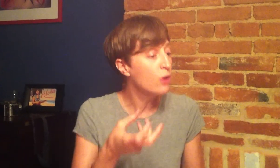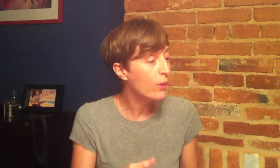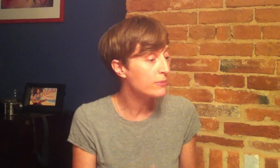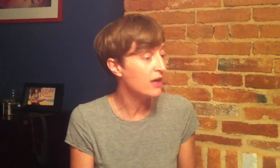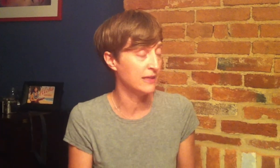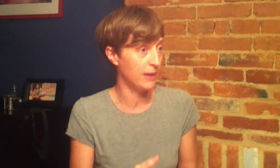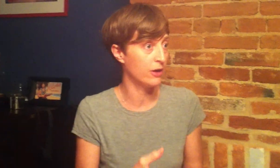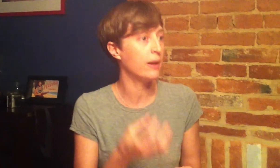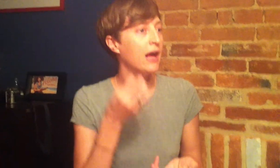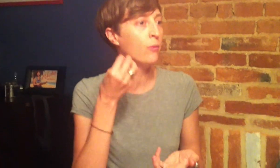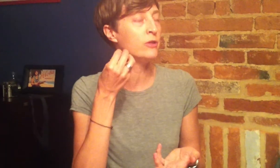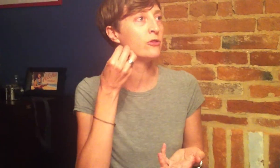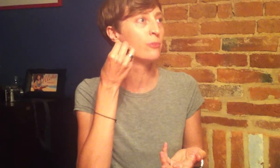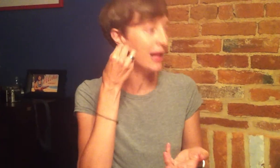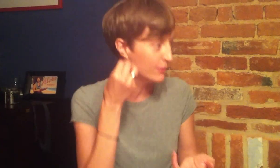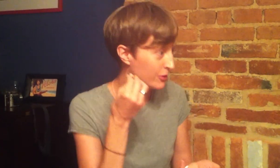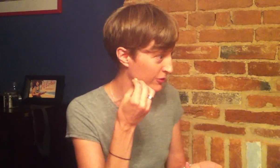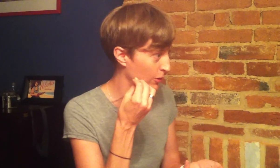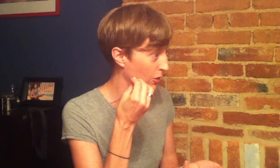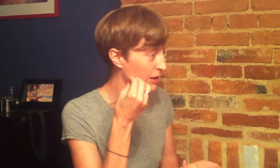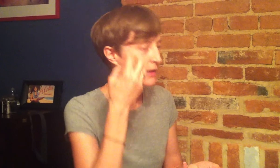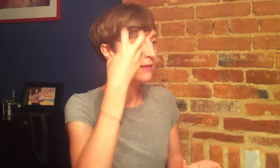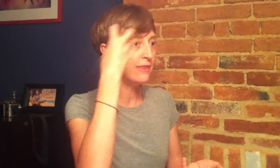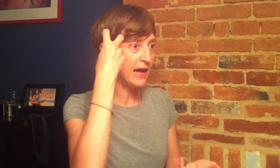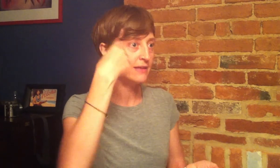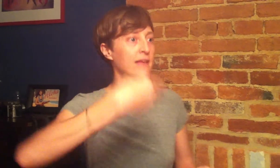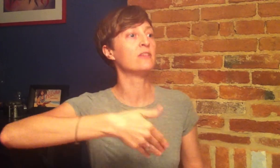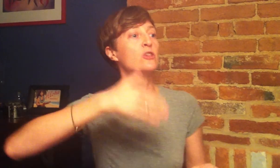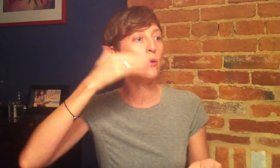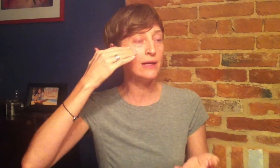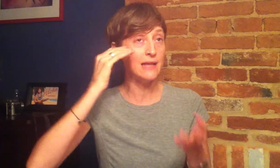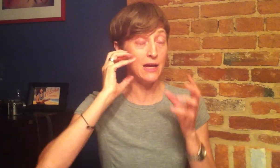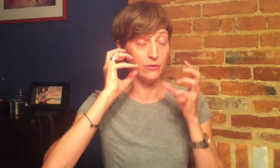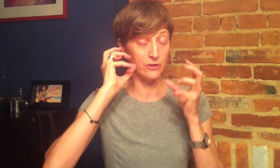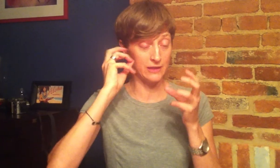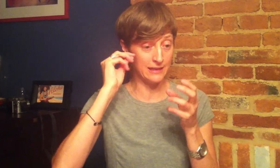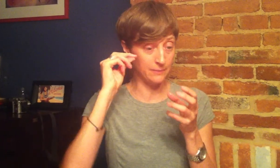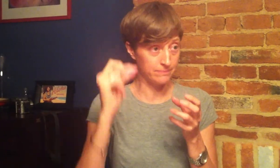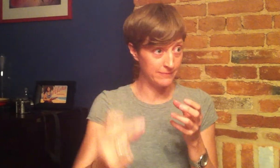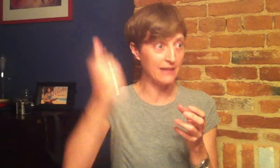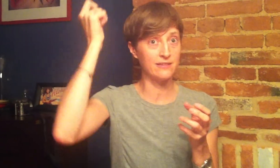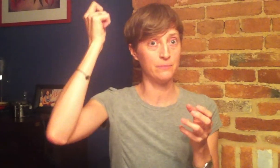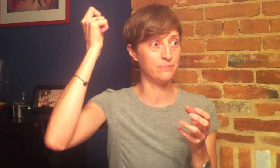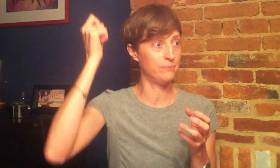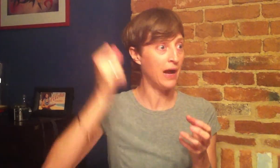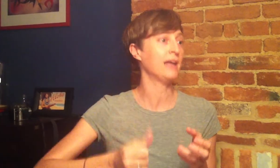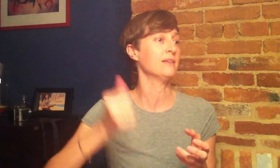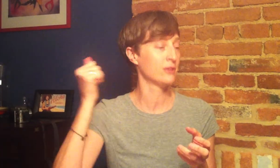you know what I'm talking about? About how when you swallow a Tootsie Roll, that, as it's going down, there's like a, that's the height of